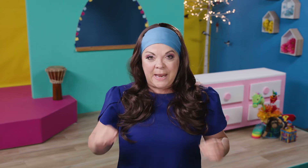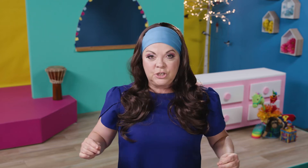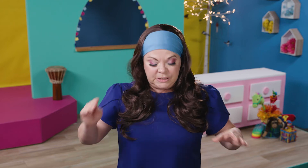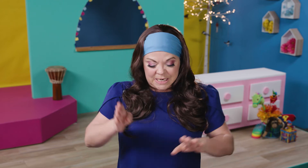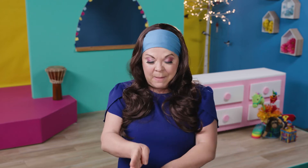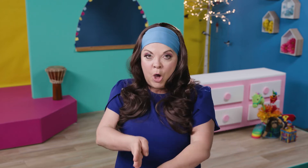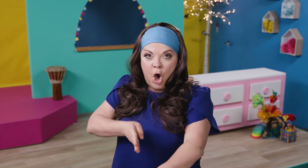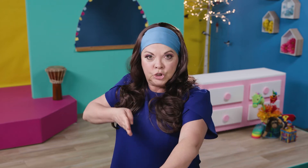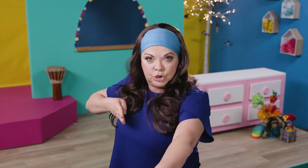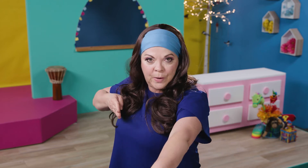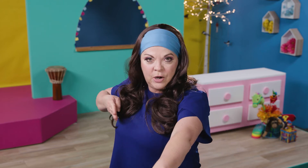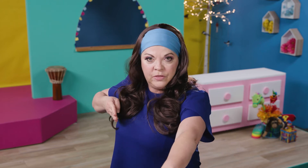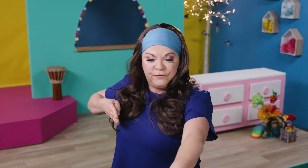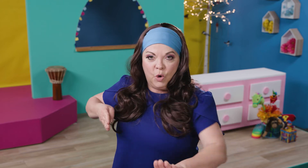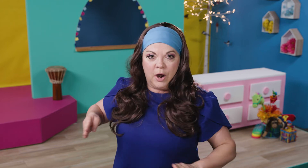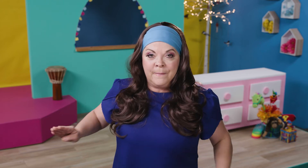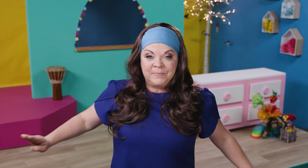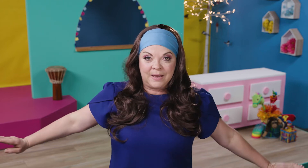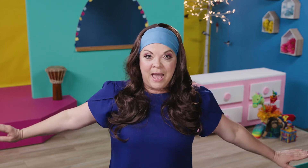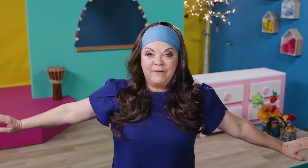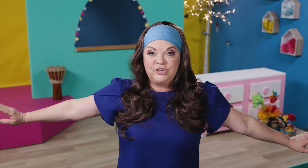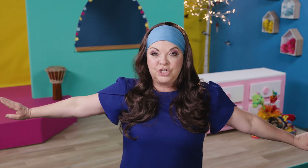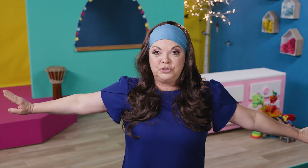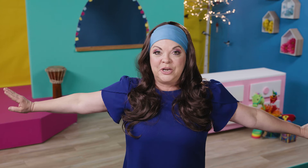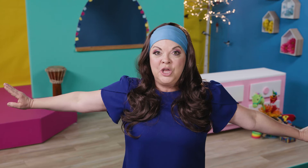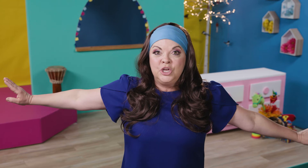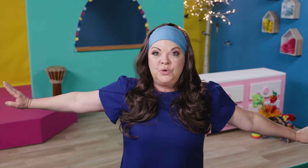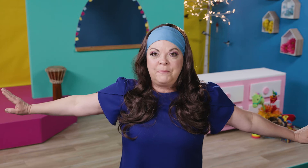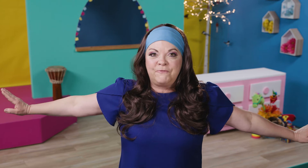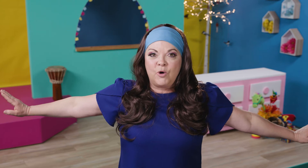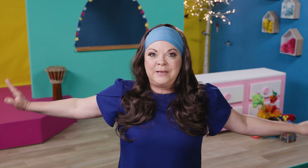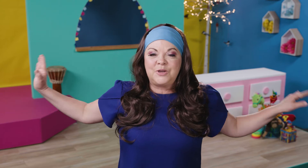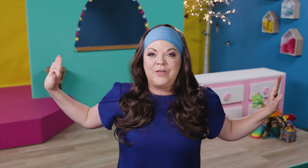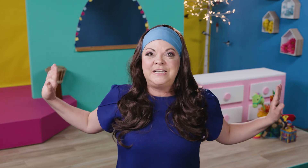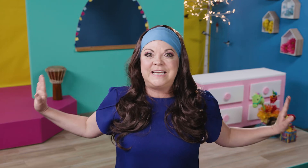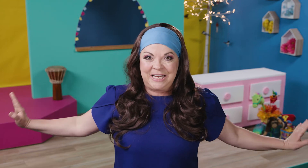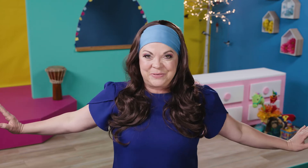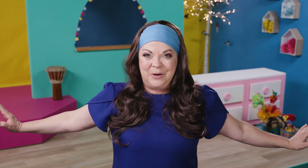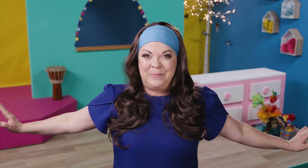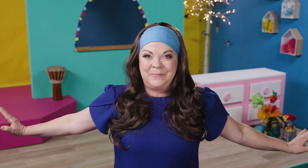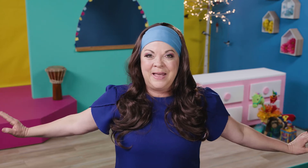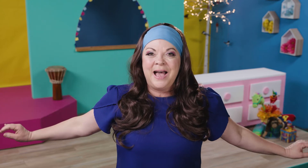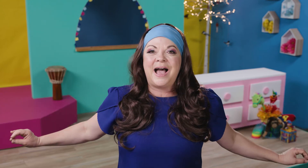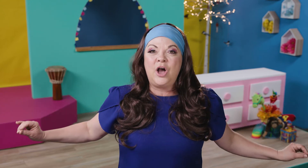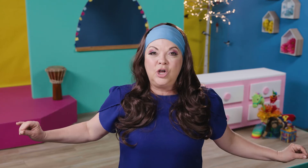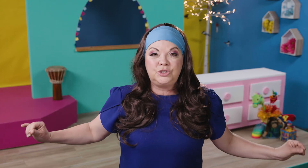painter's tape straight on the floor and have the children do a performance on the tightrope. I also